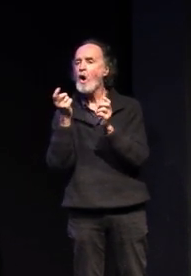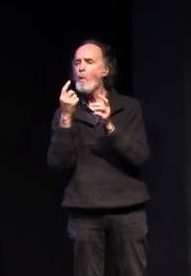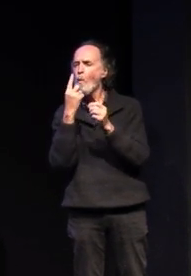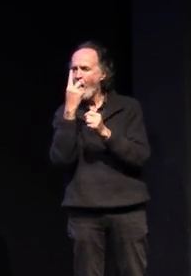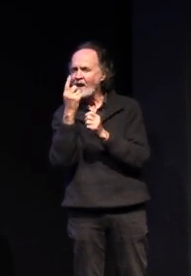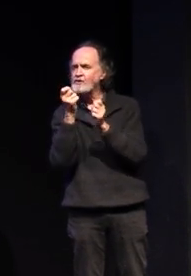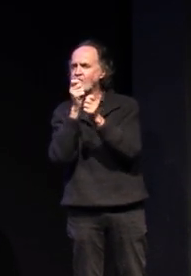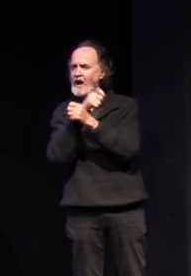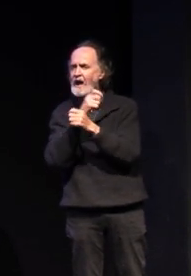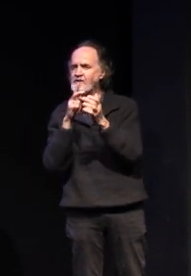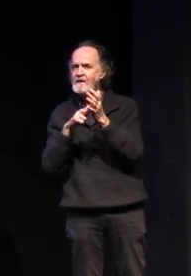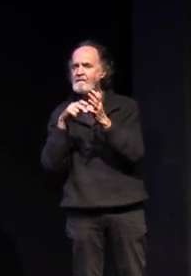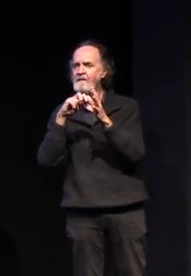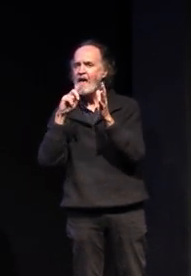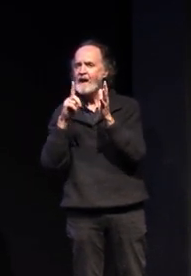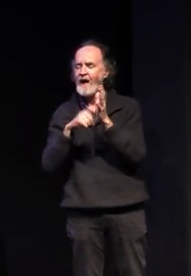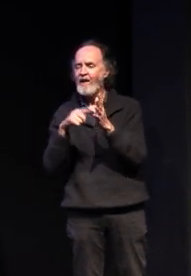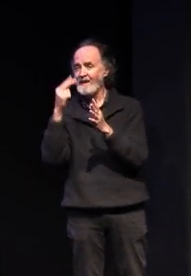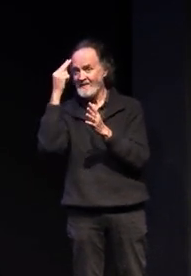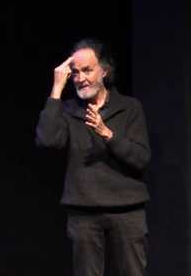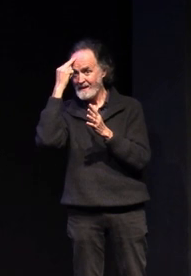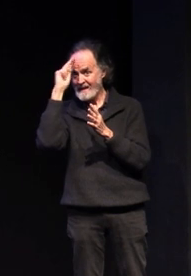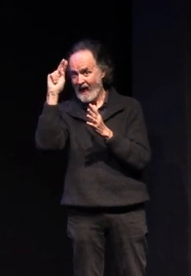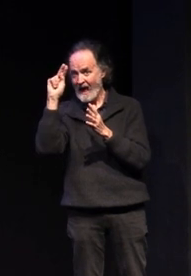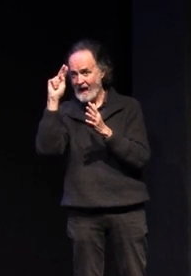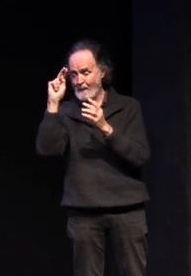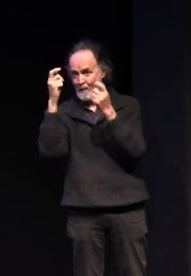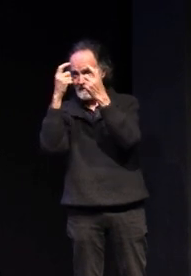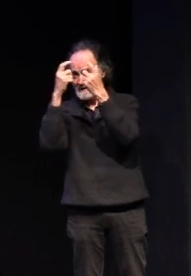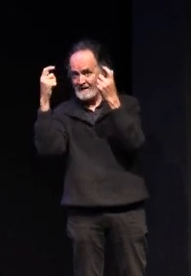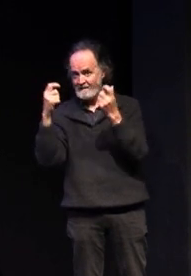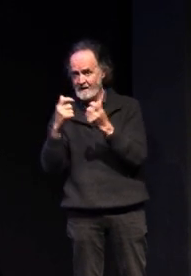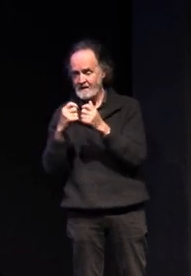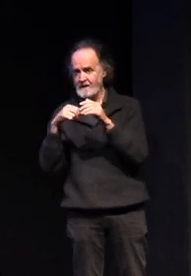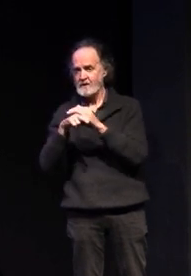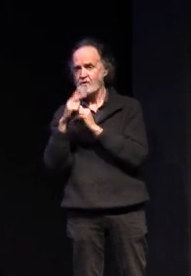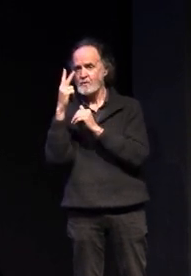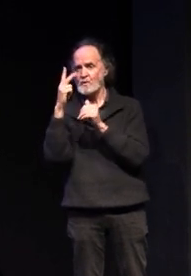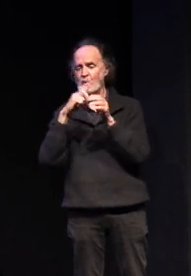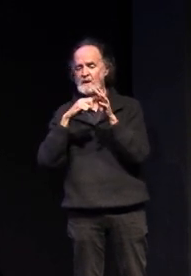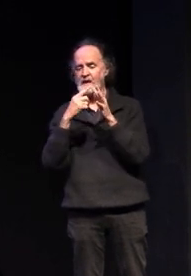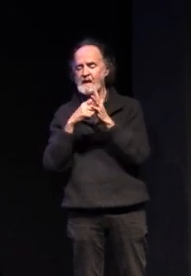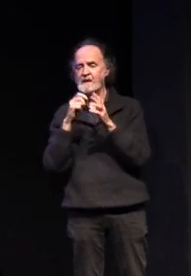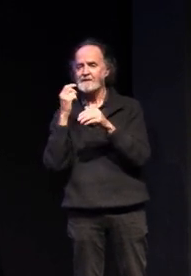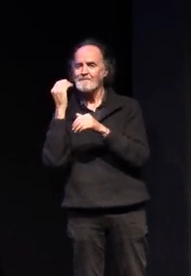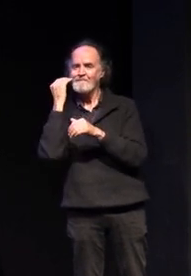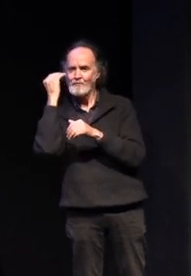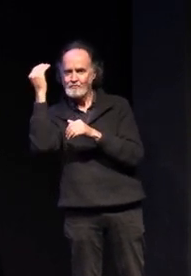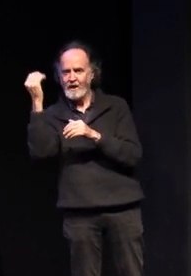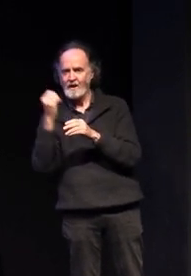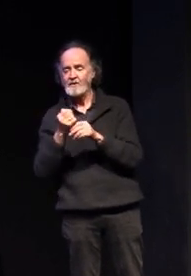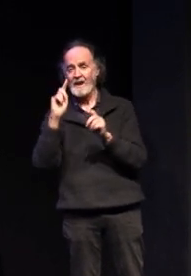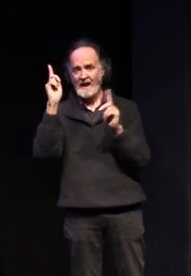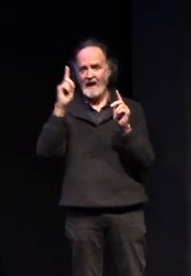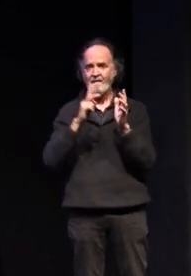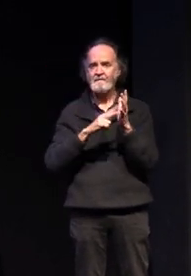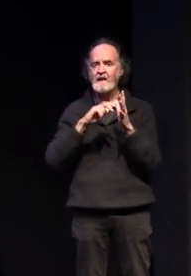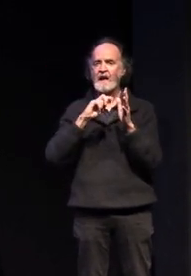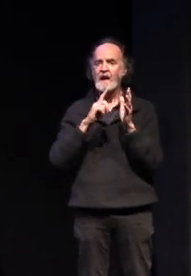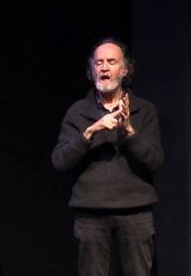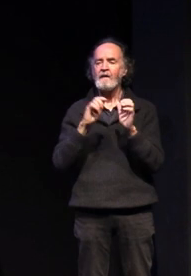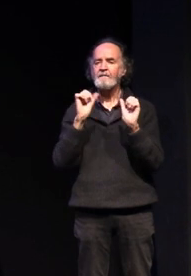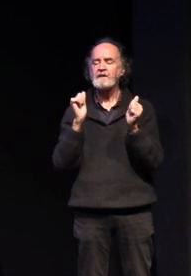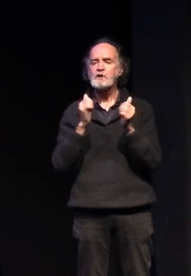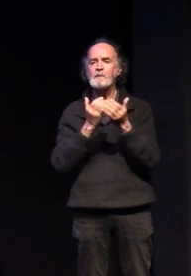is the name on the certificate in two years time so currently our year 12s in vcal are finishing with a